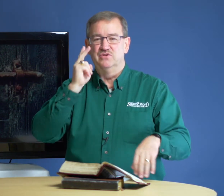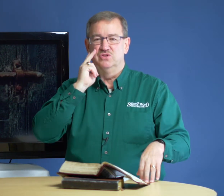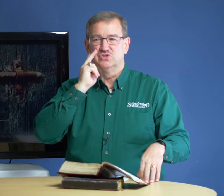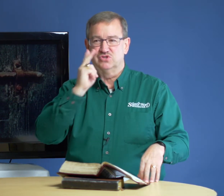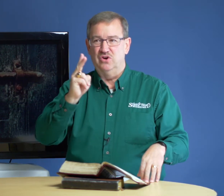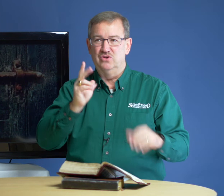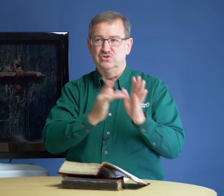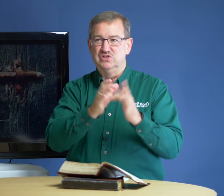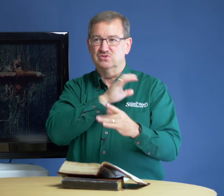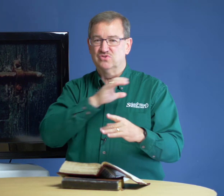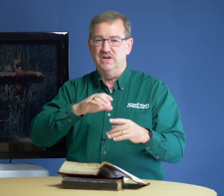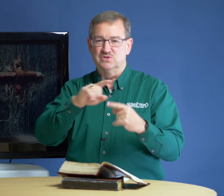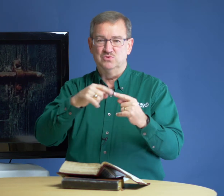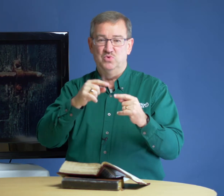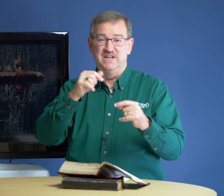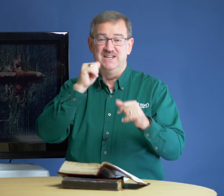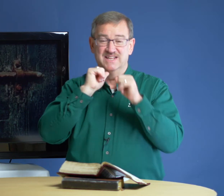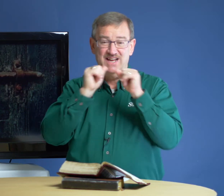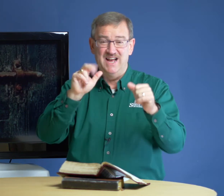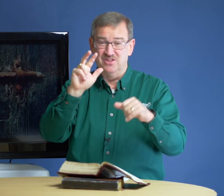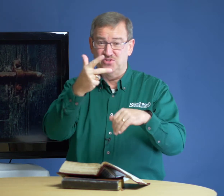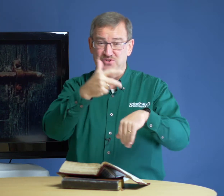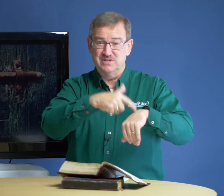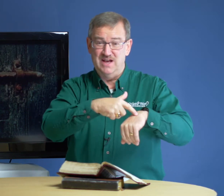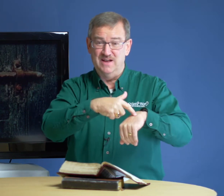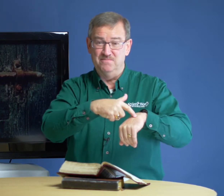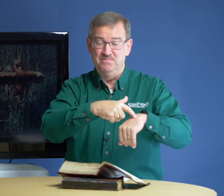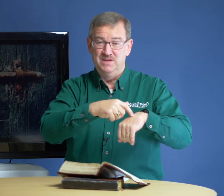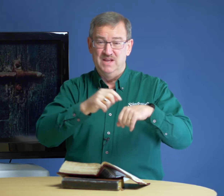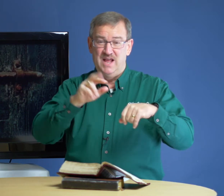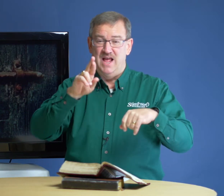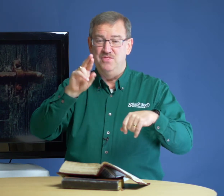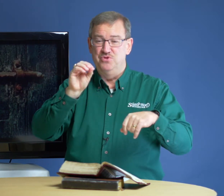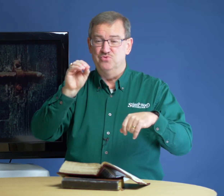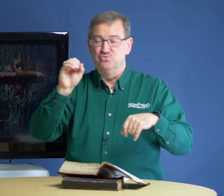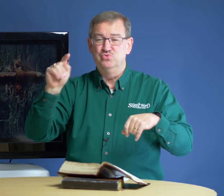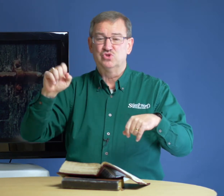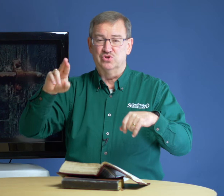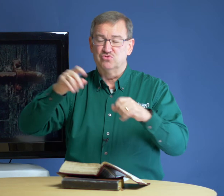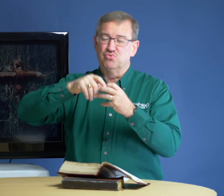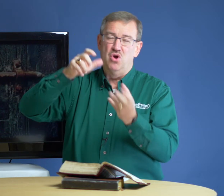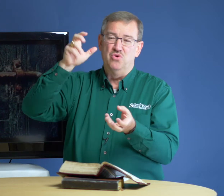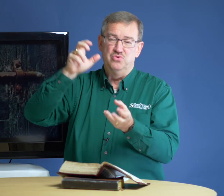saw Jesus Christ was when he denied the third time and the rooster crowed